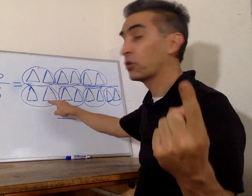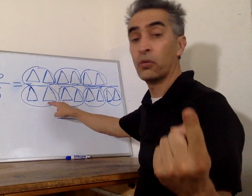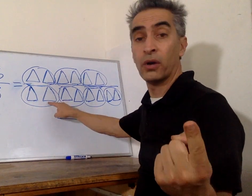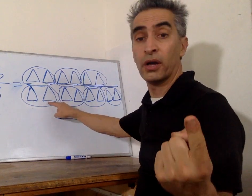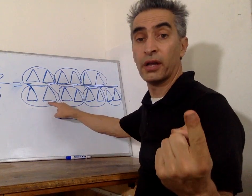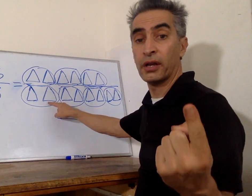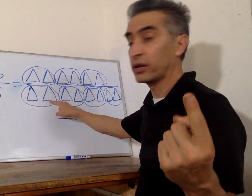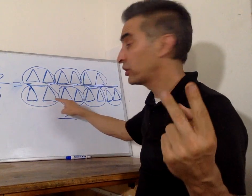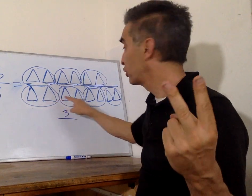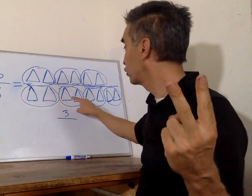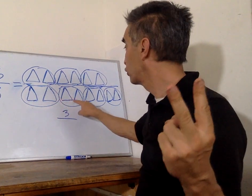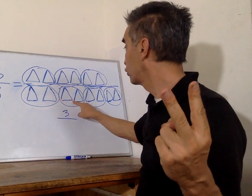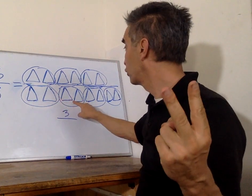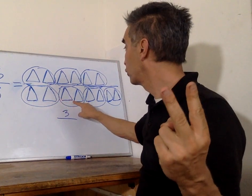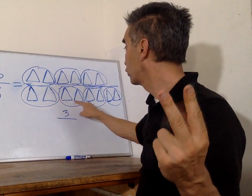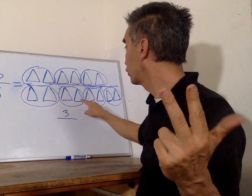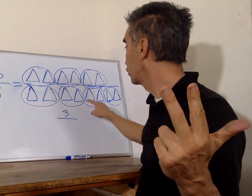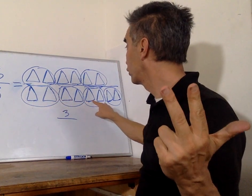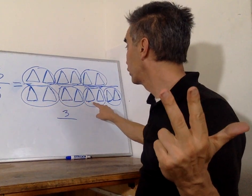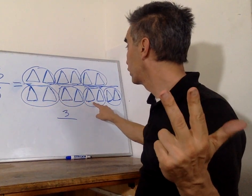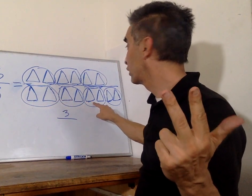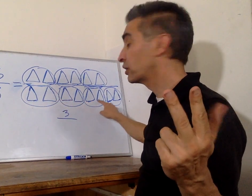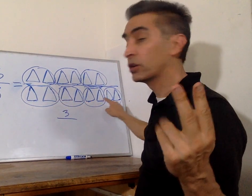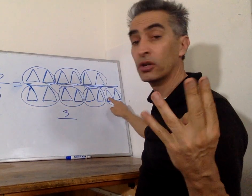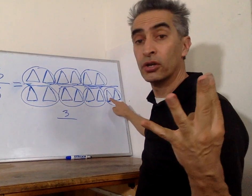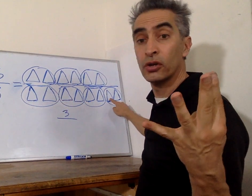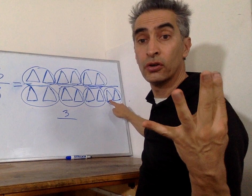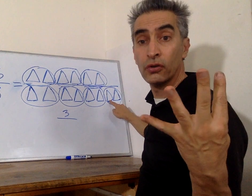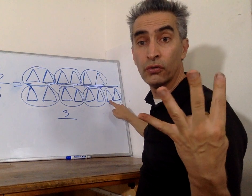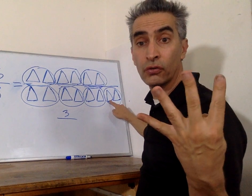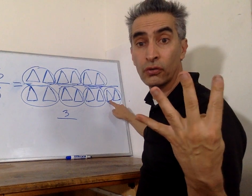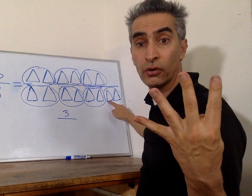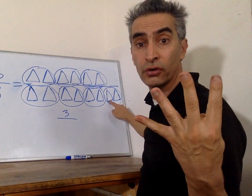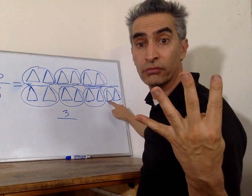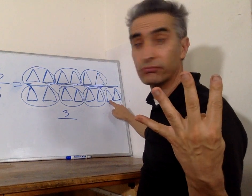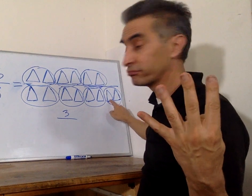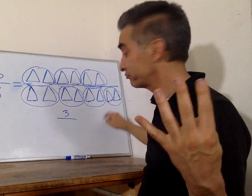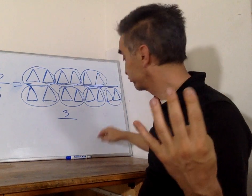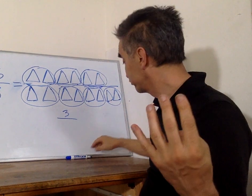And the bottom, one, two, three, four groups.